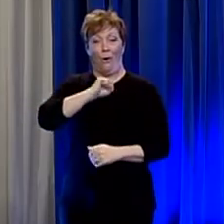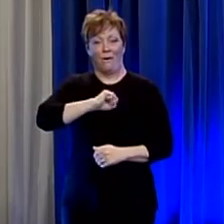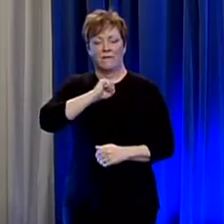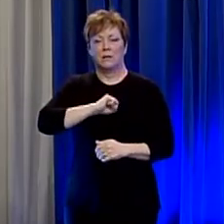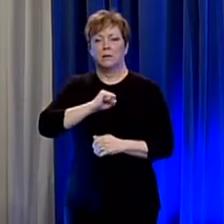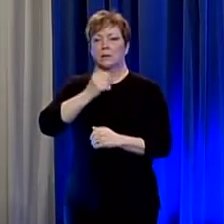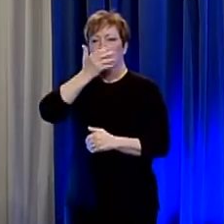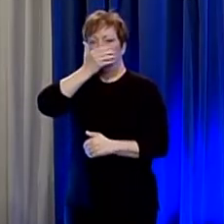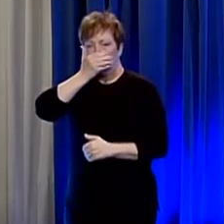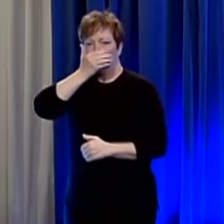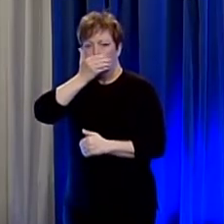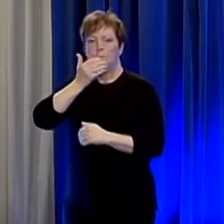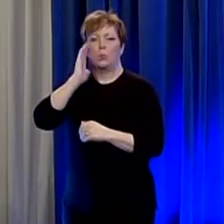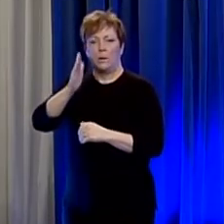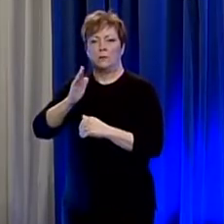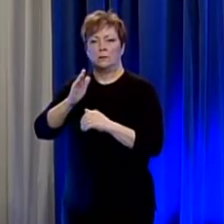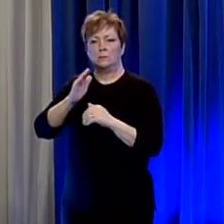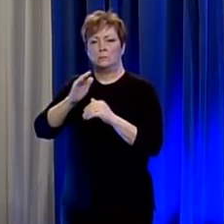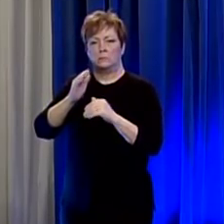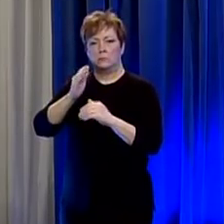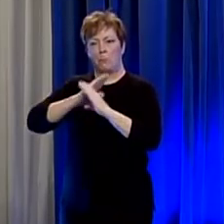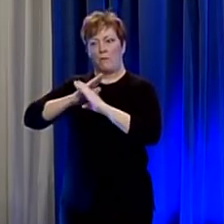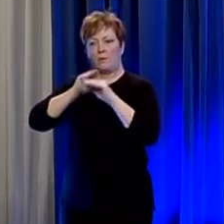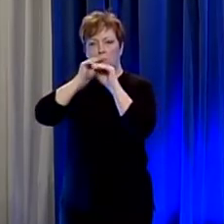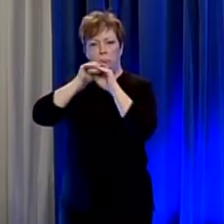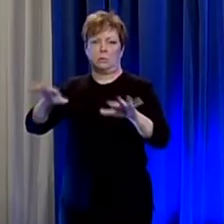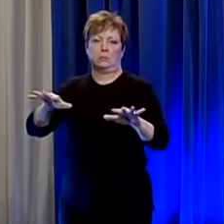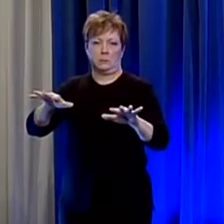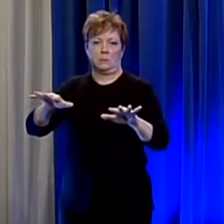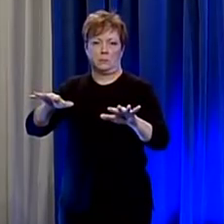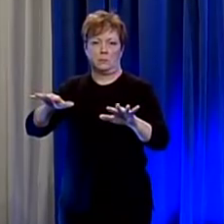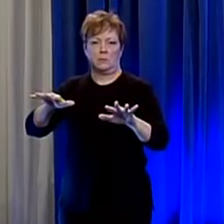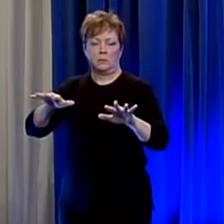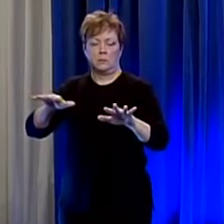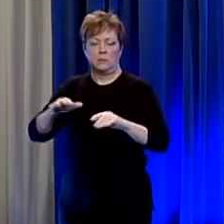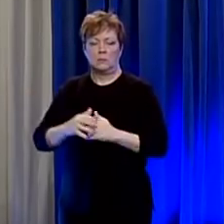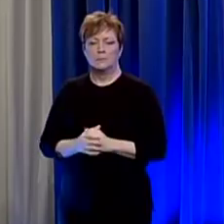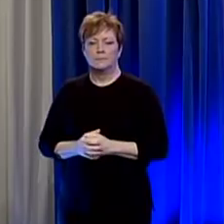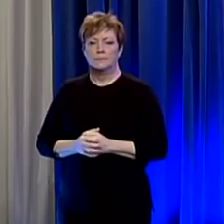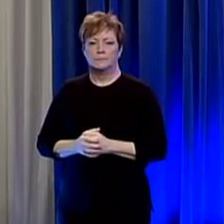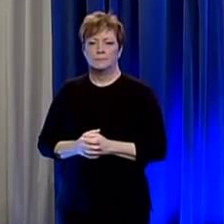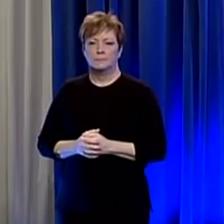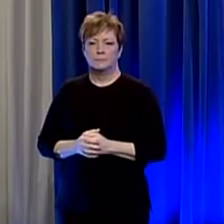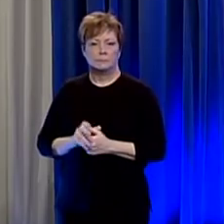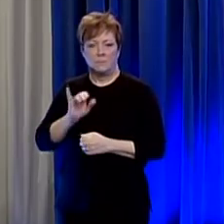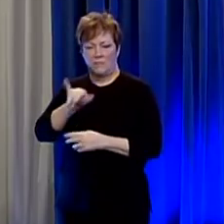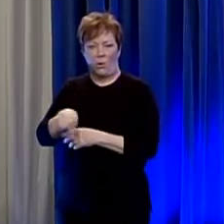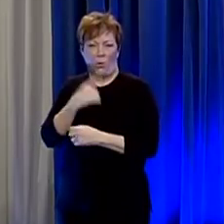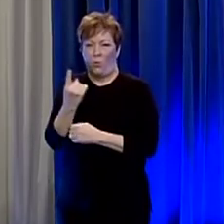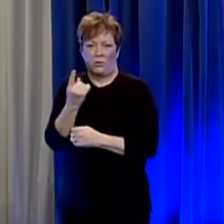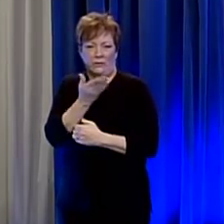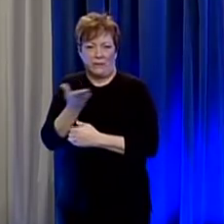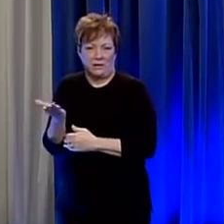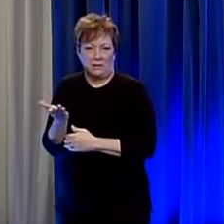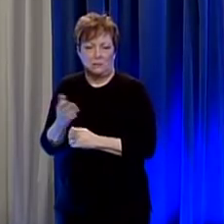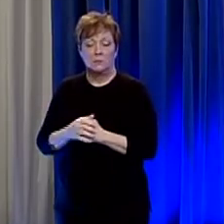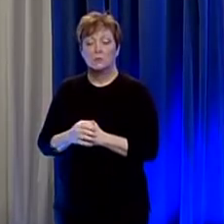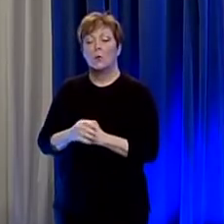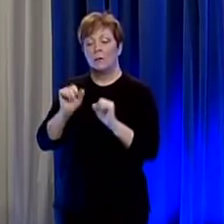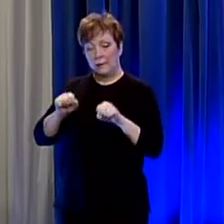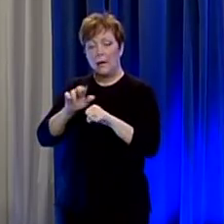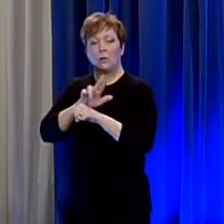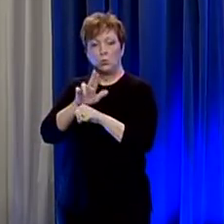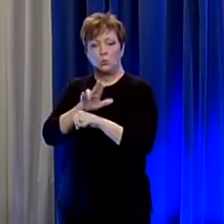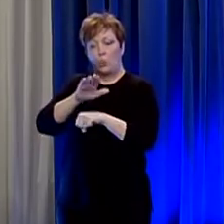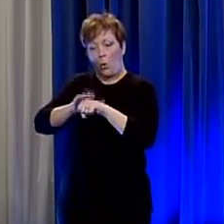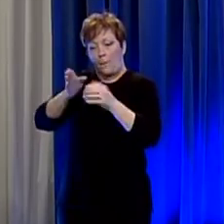is being transported or is in public then a mask will protect against splashes against droplets and so that mask can